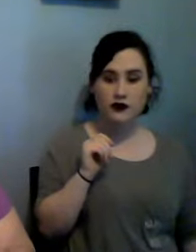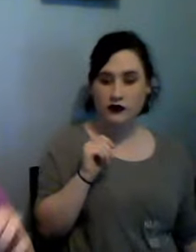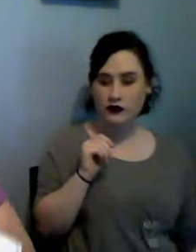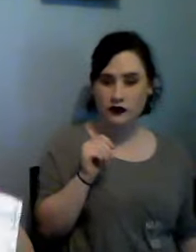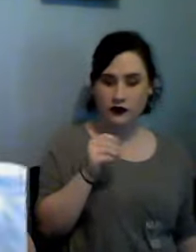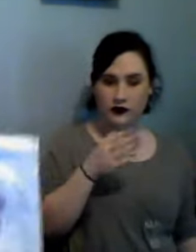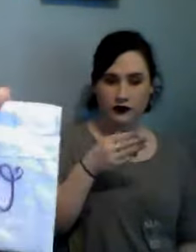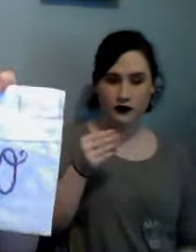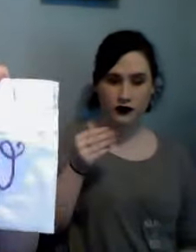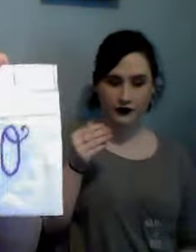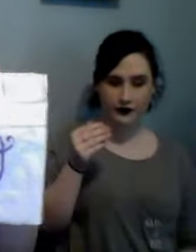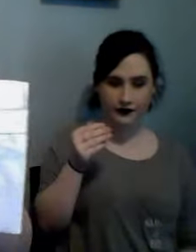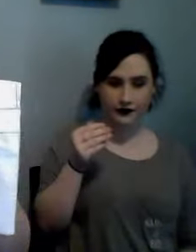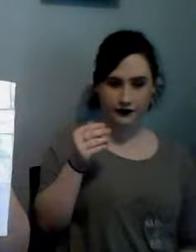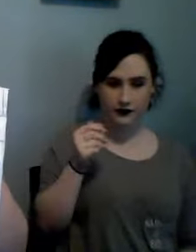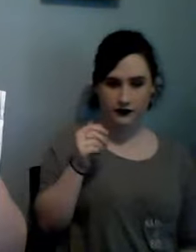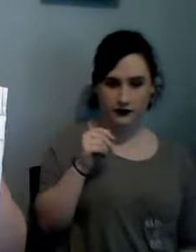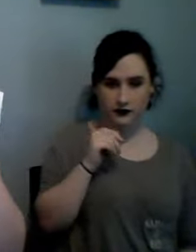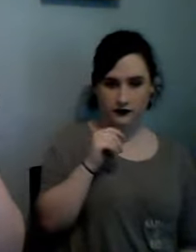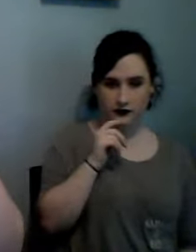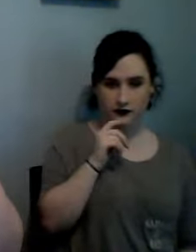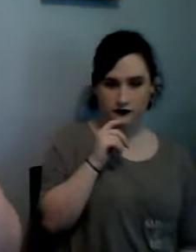I finished B I